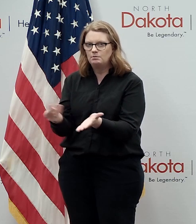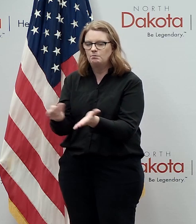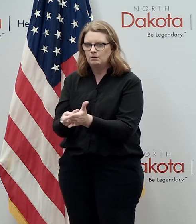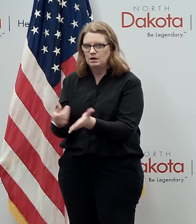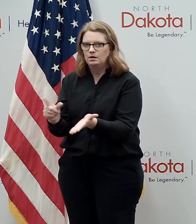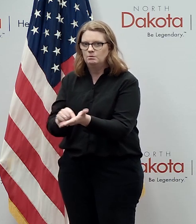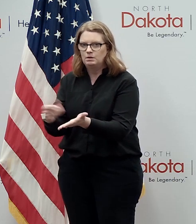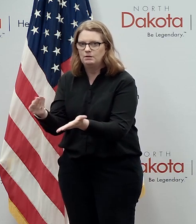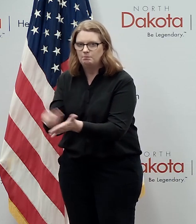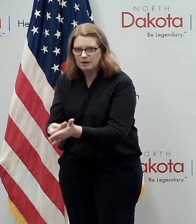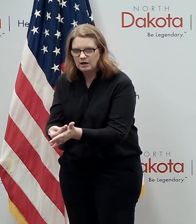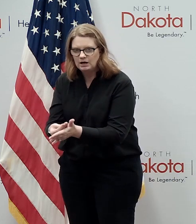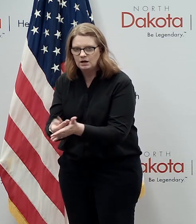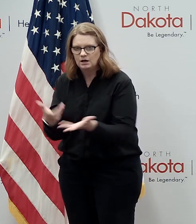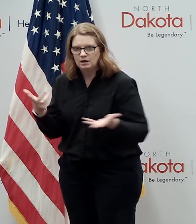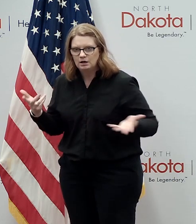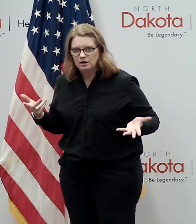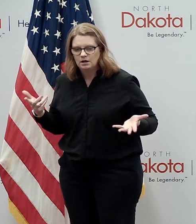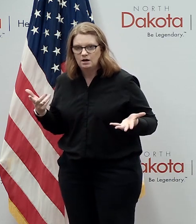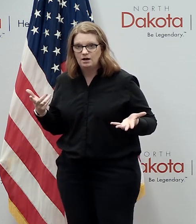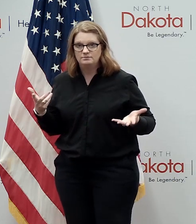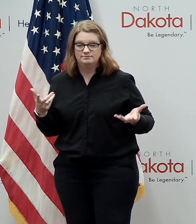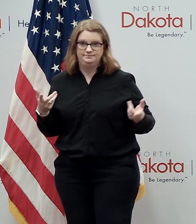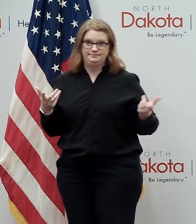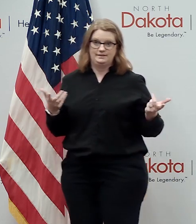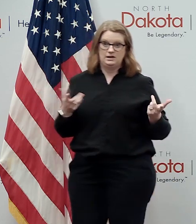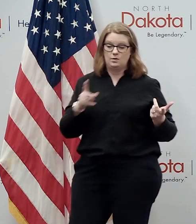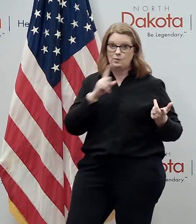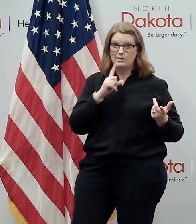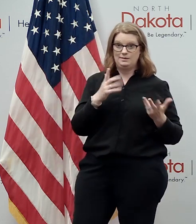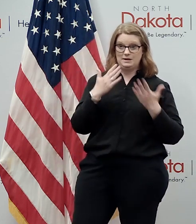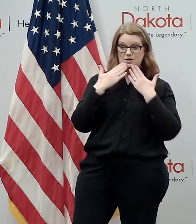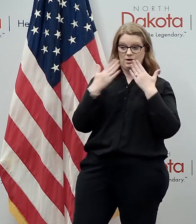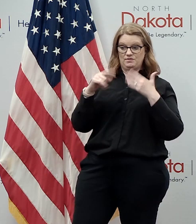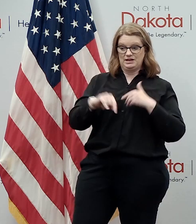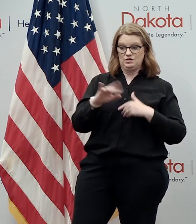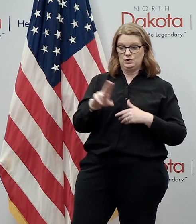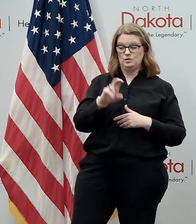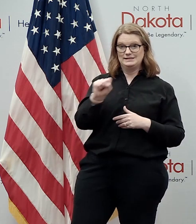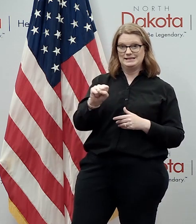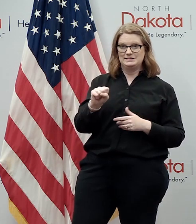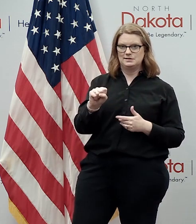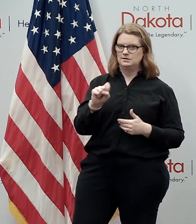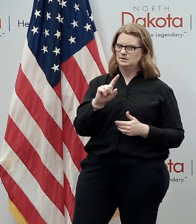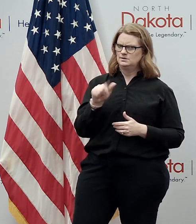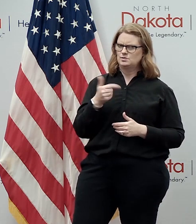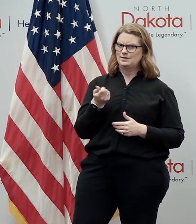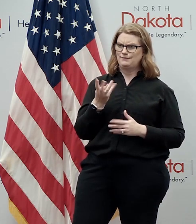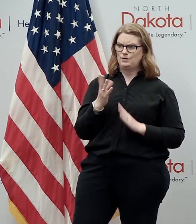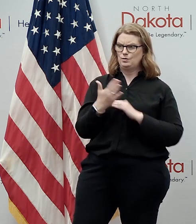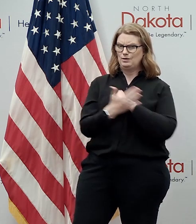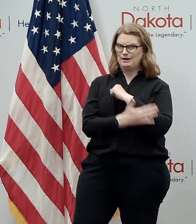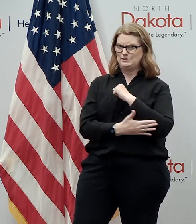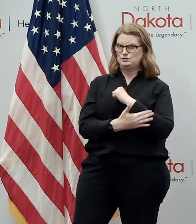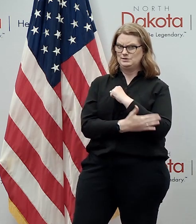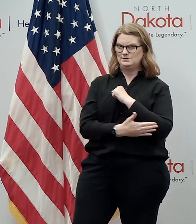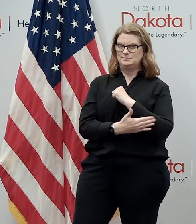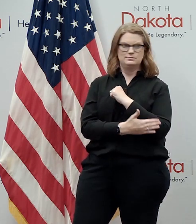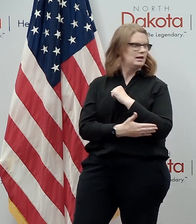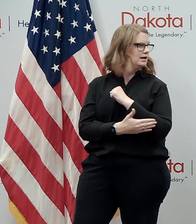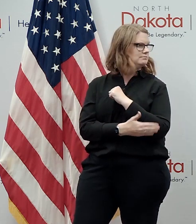to do this as a country because, and again, when we talk about being grateful that we're in the United States, there's only a few countries that actually have,